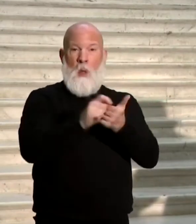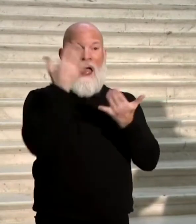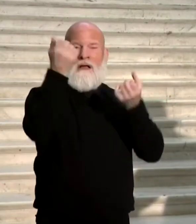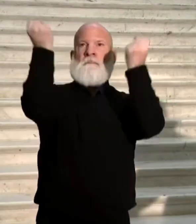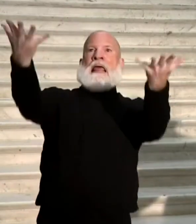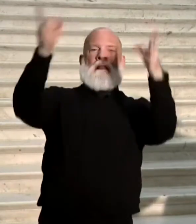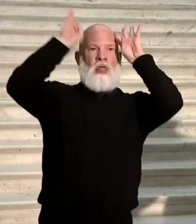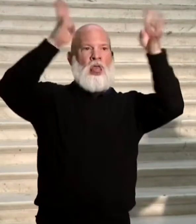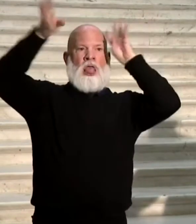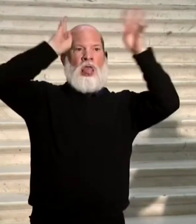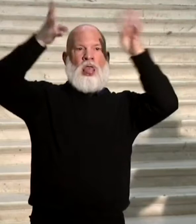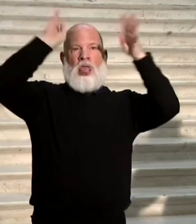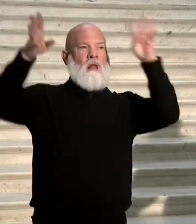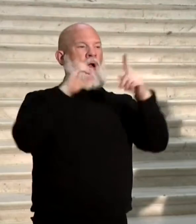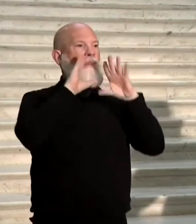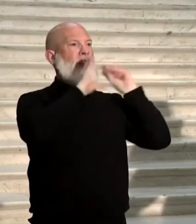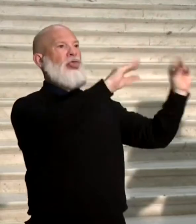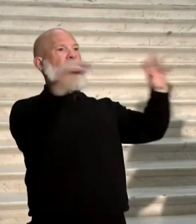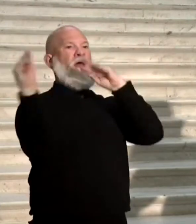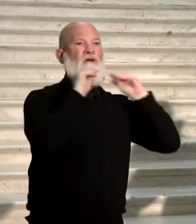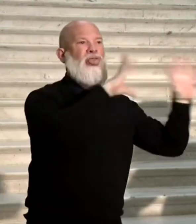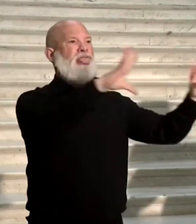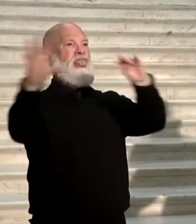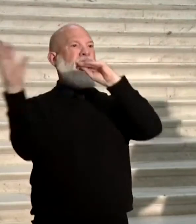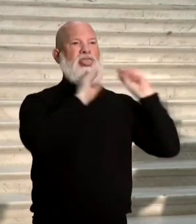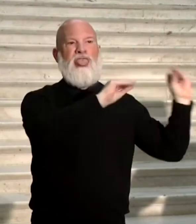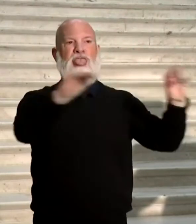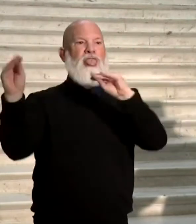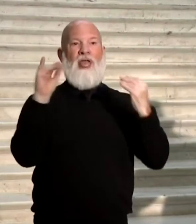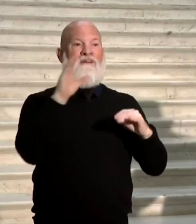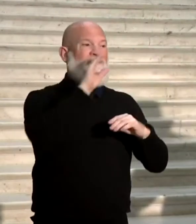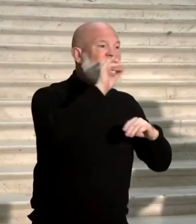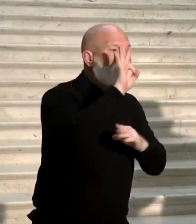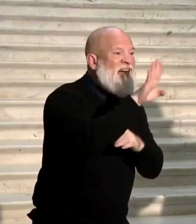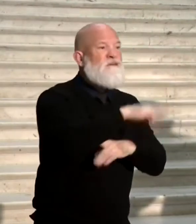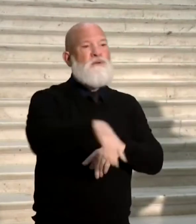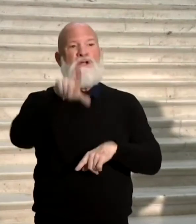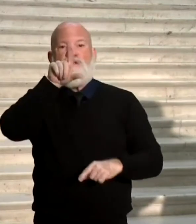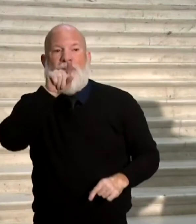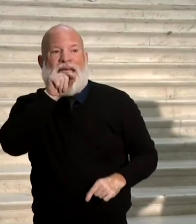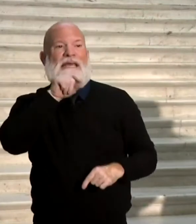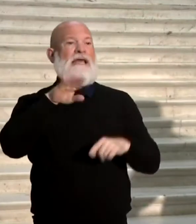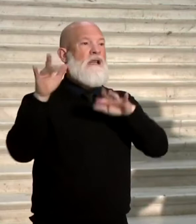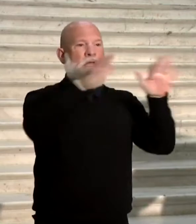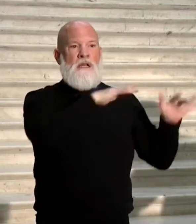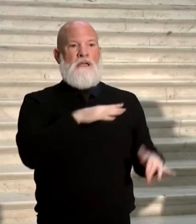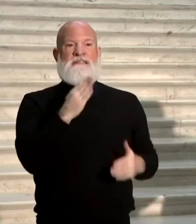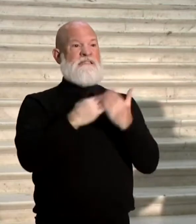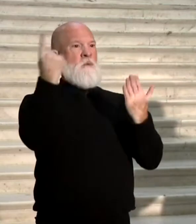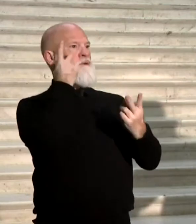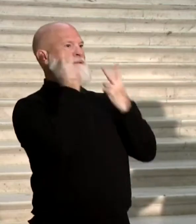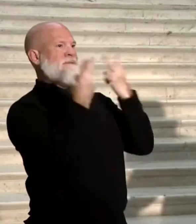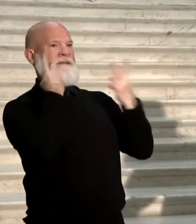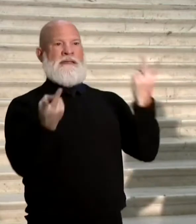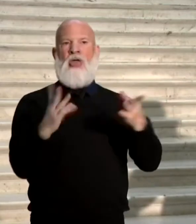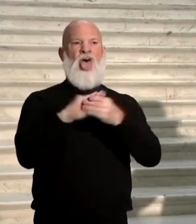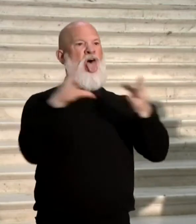potential thing of disinformation. It gets exploded. We all look at these things. We know there's lots of bots that are doing